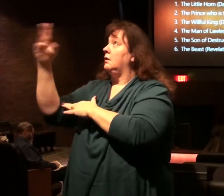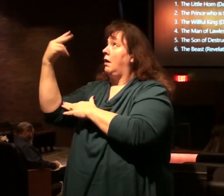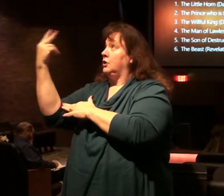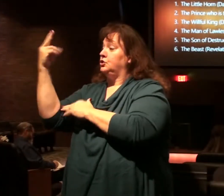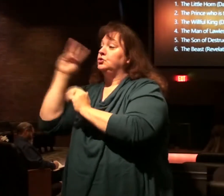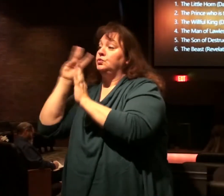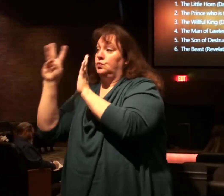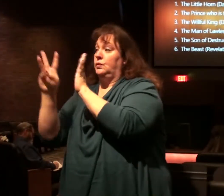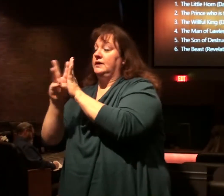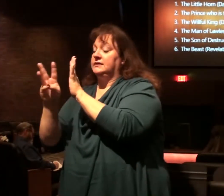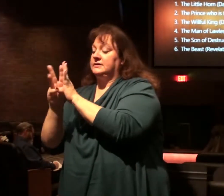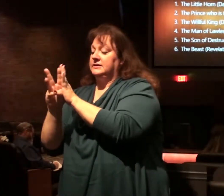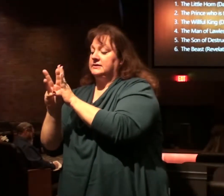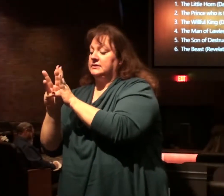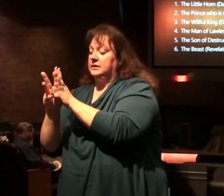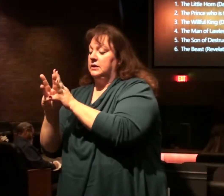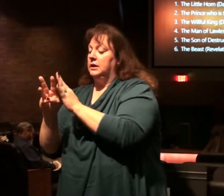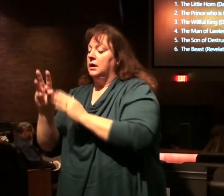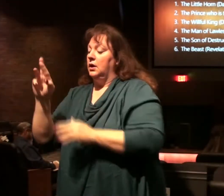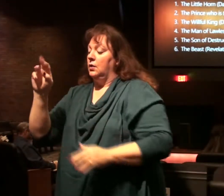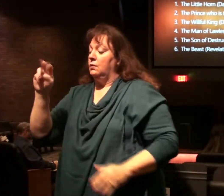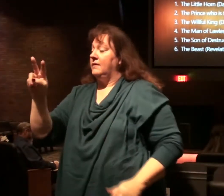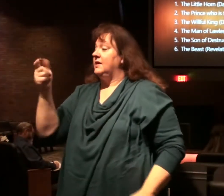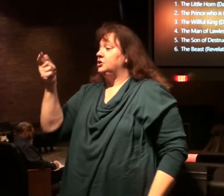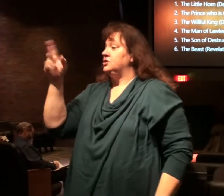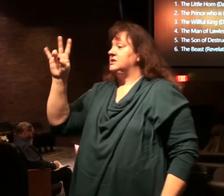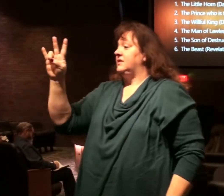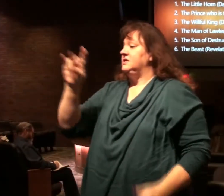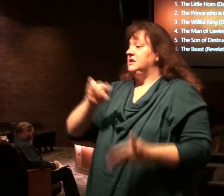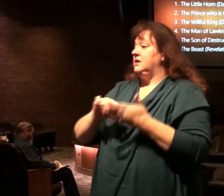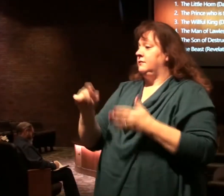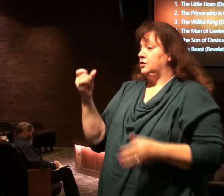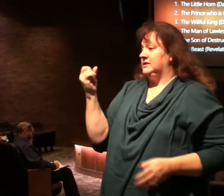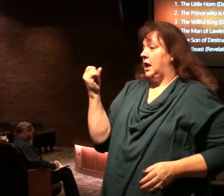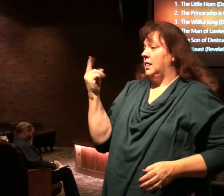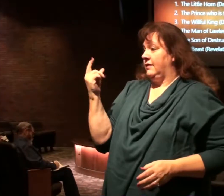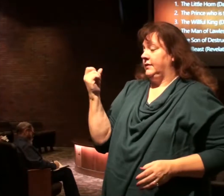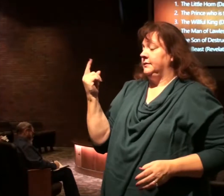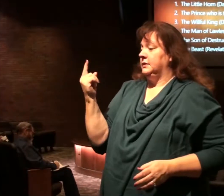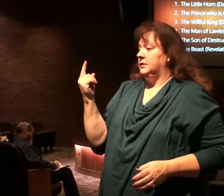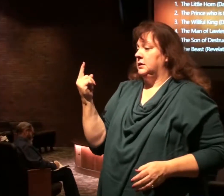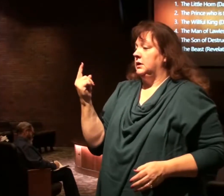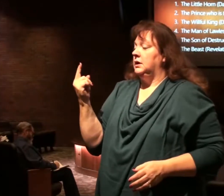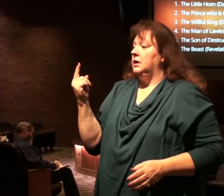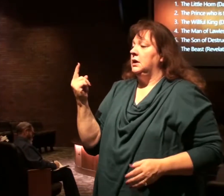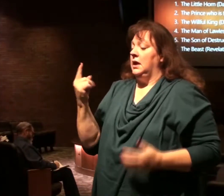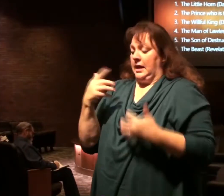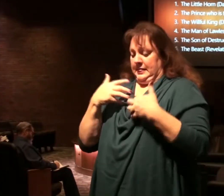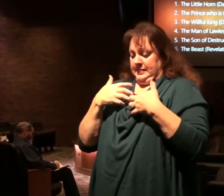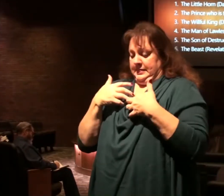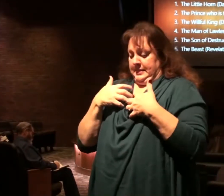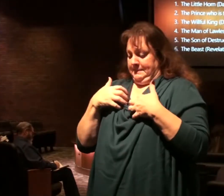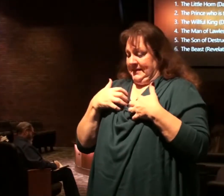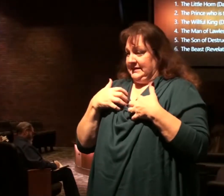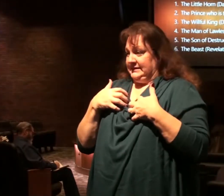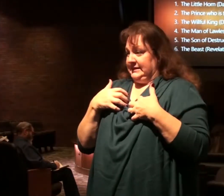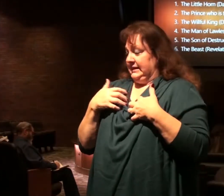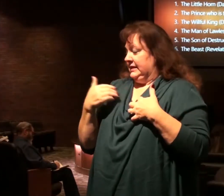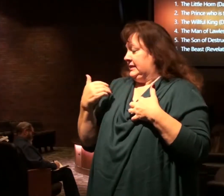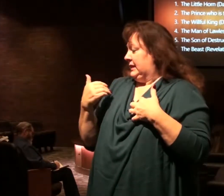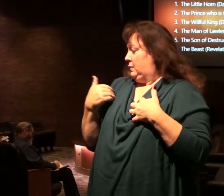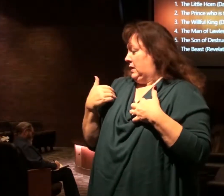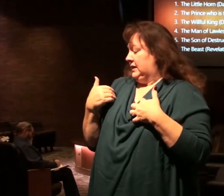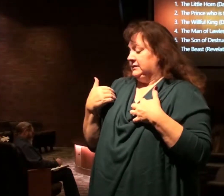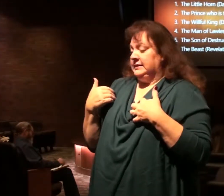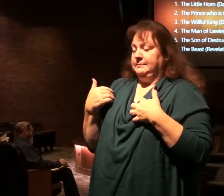the beast again. Come over to chapter 17, verse 11. The beast that was and is not and is himself